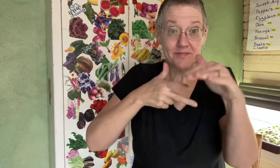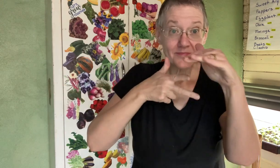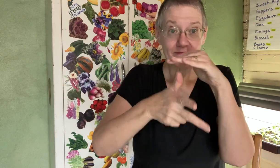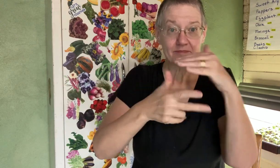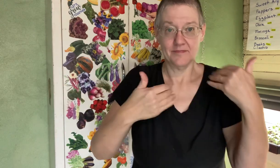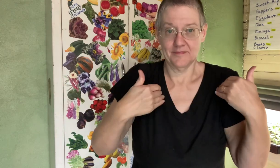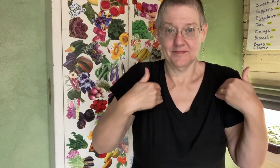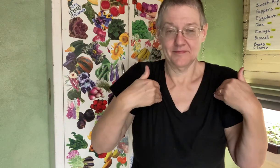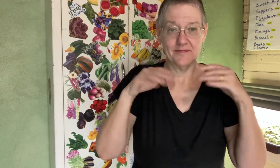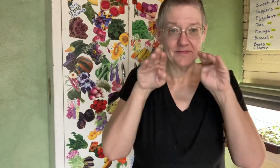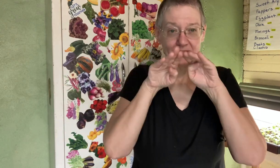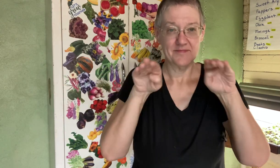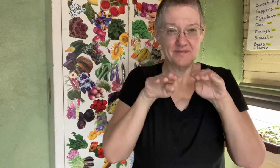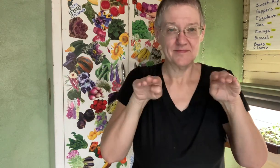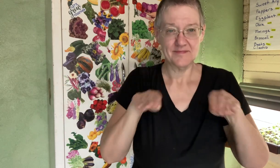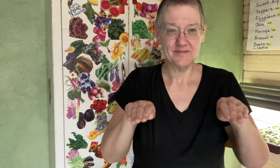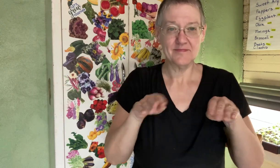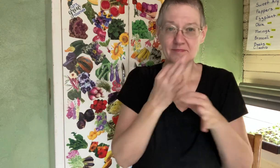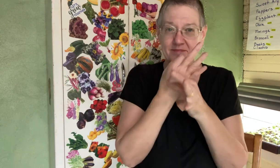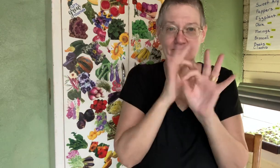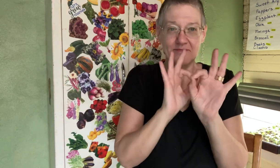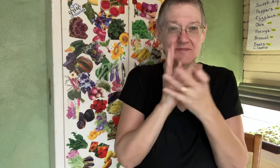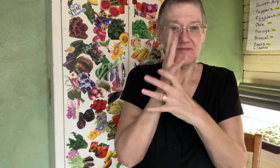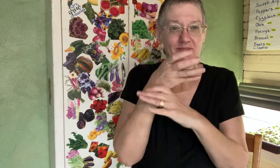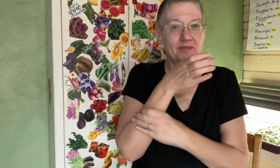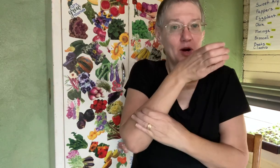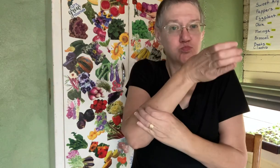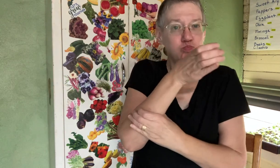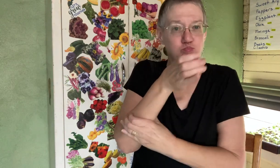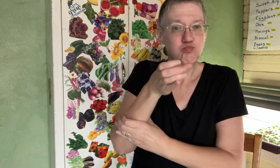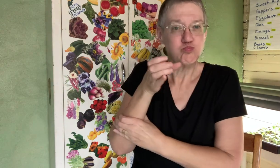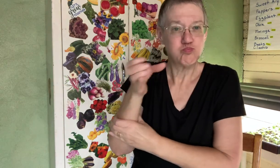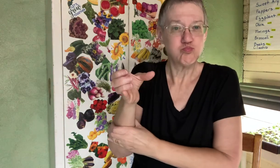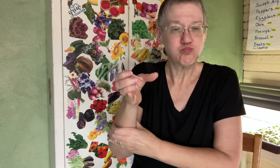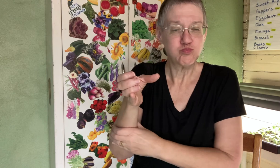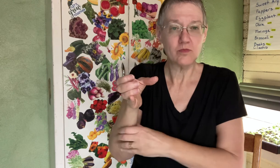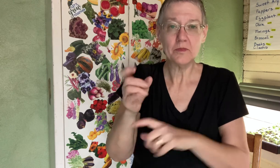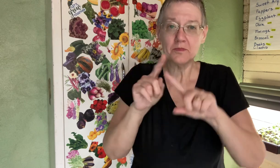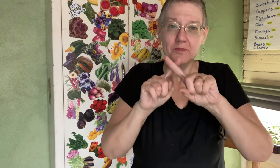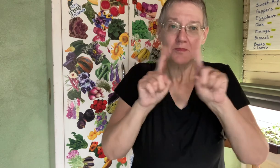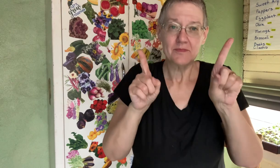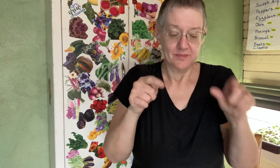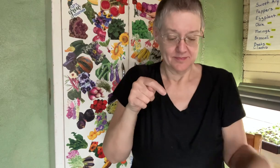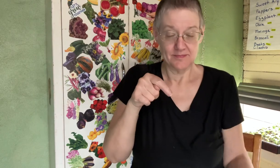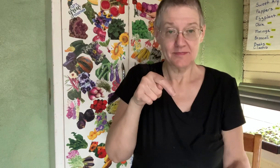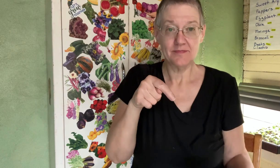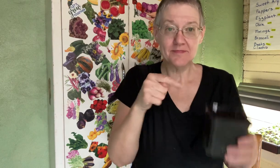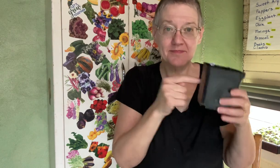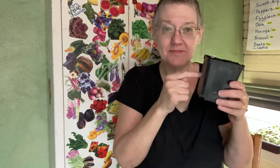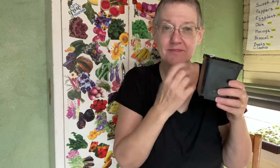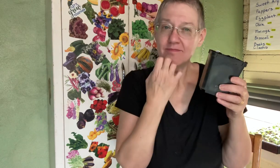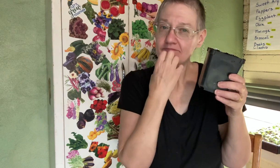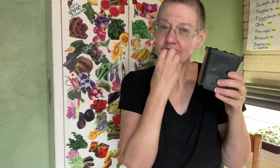i have a shelf set up behind the garage where i give away plants for free so these sturdy